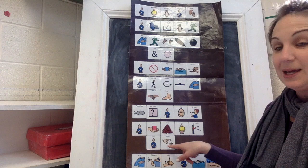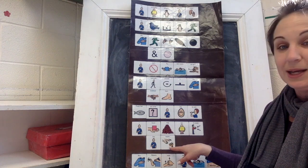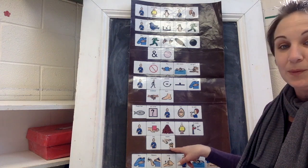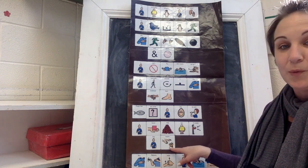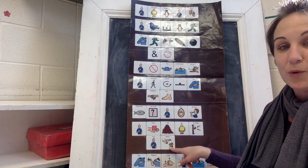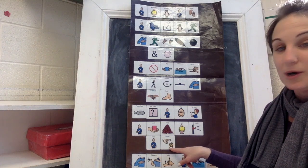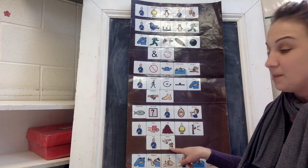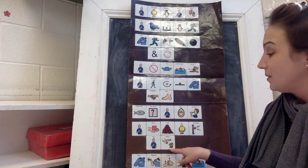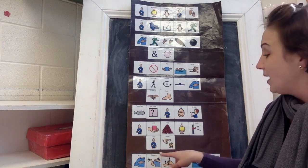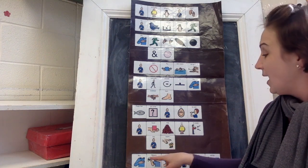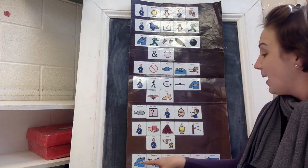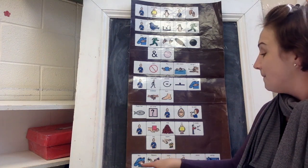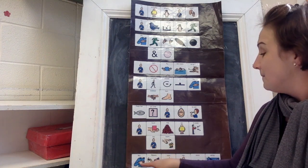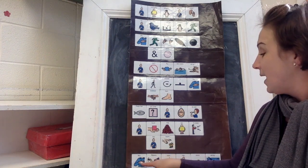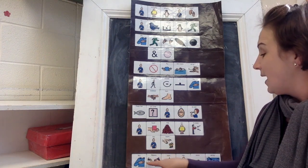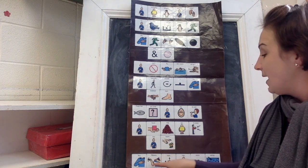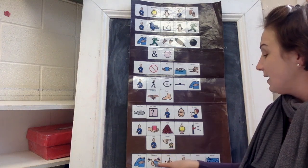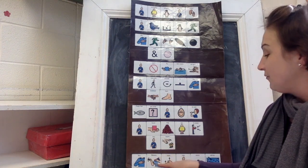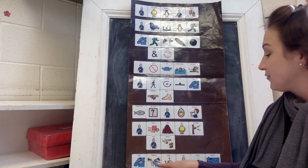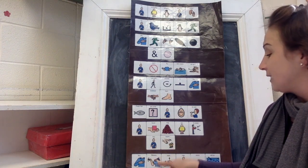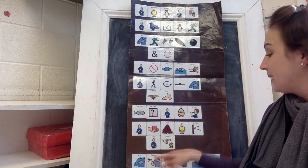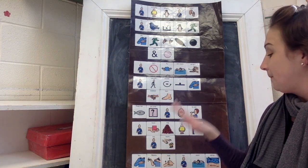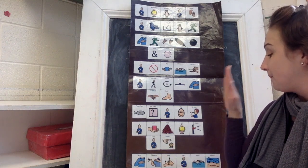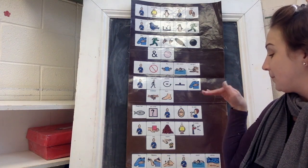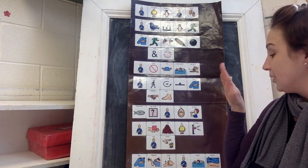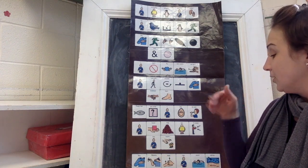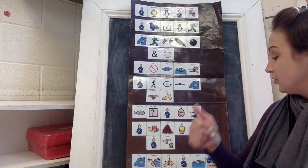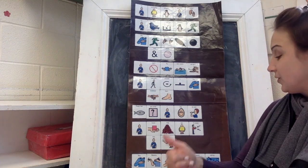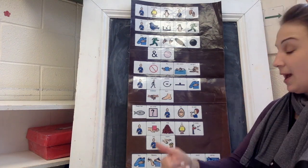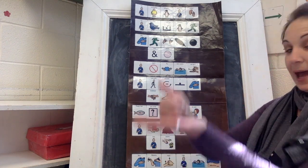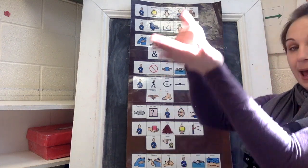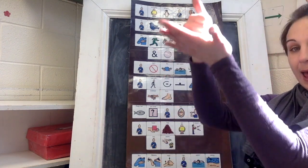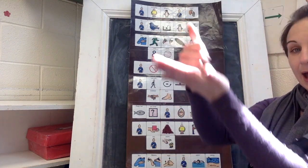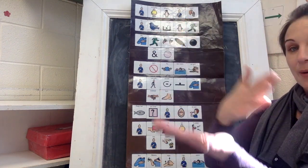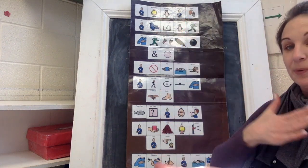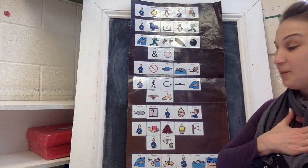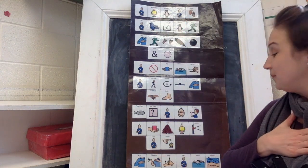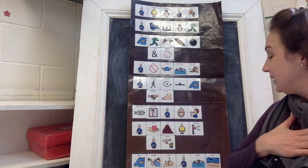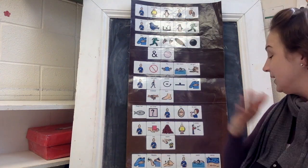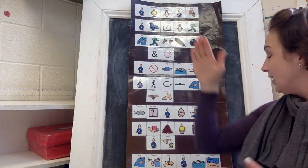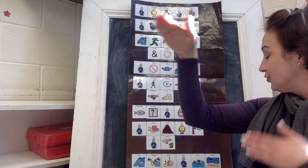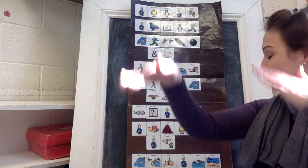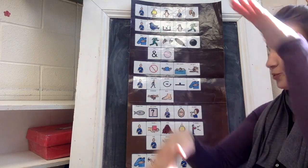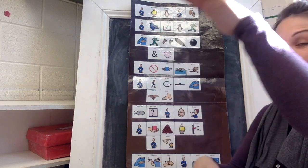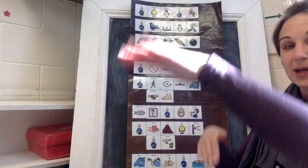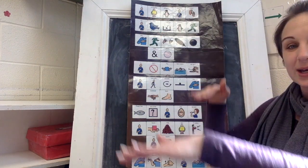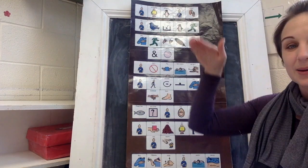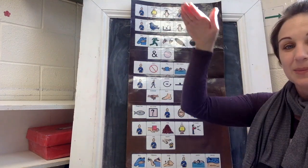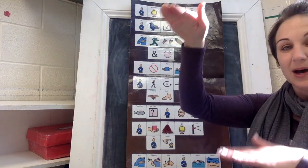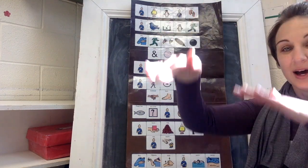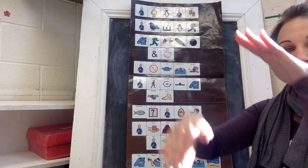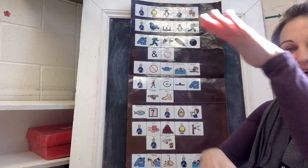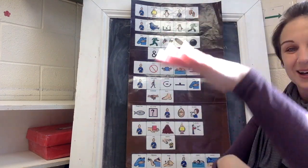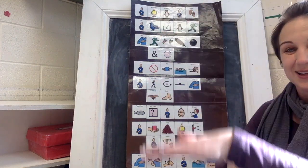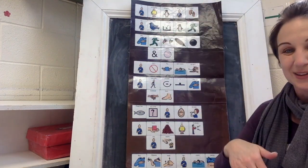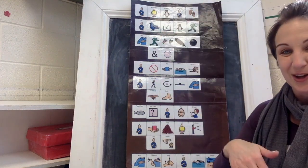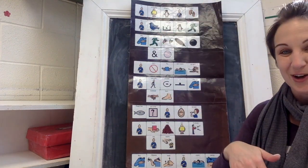warm. My slippers help me swim along.